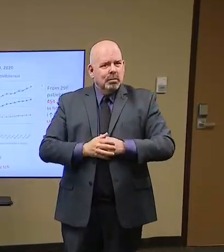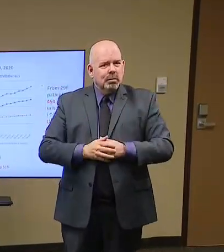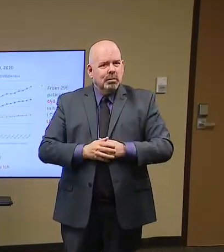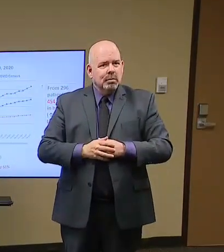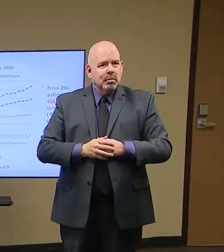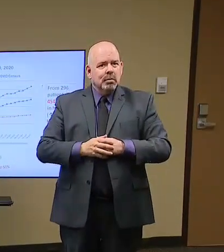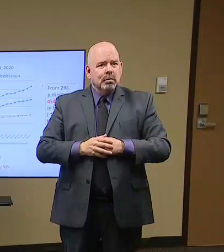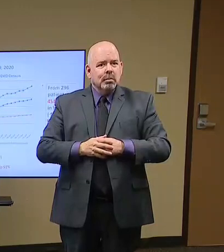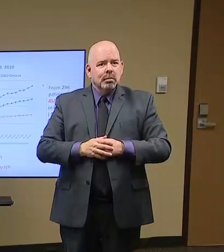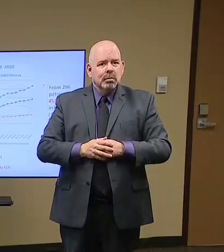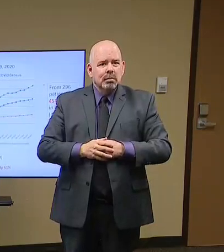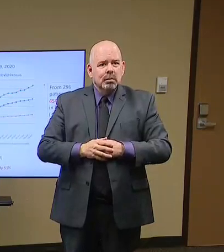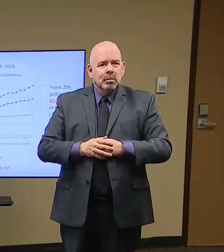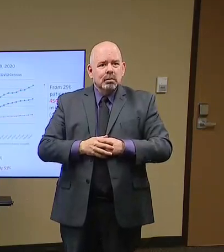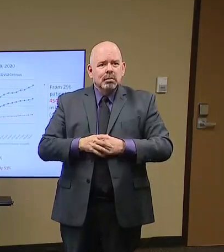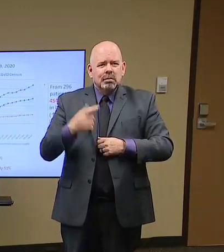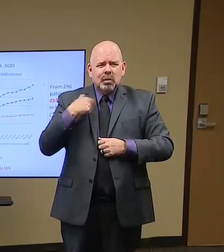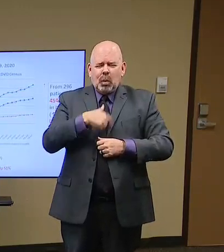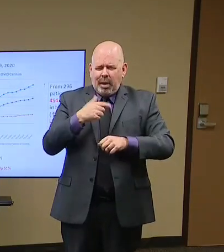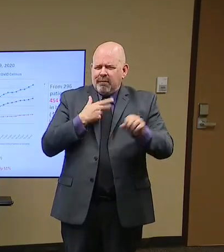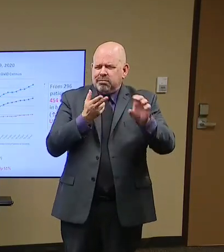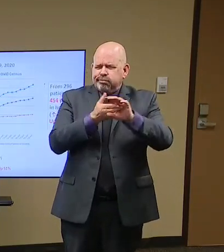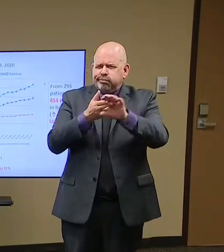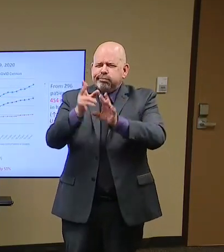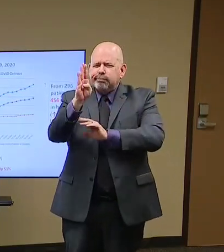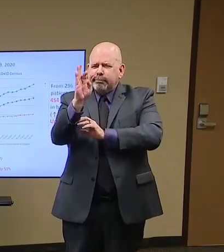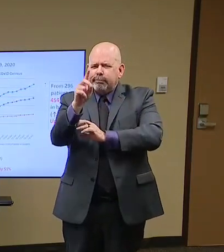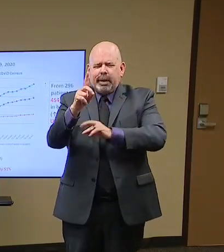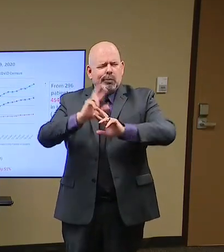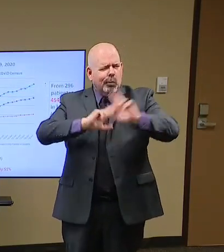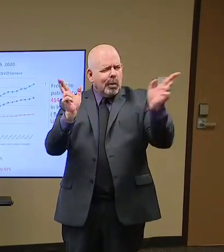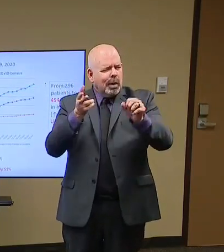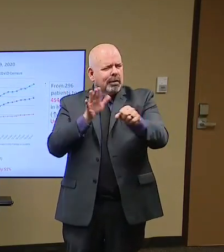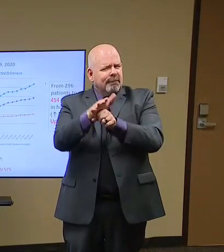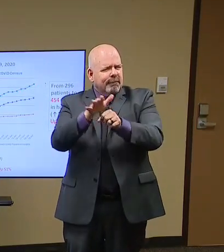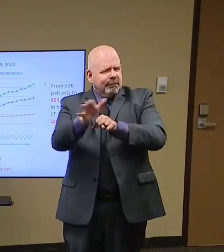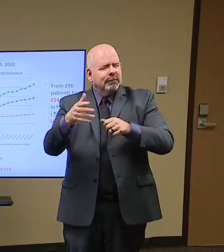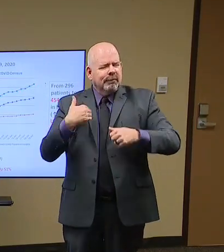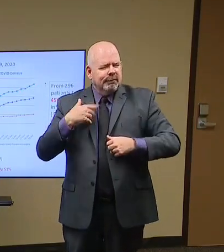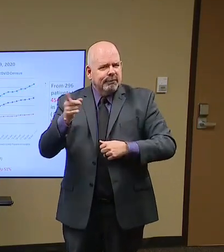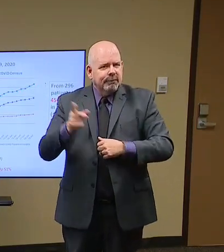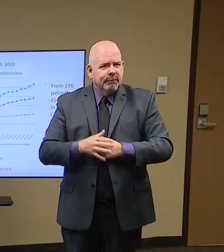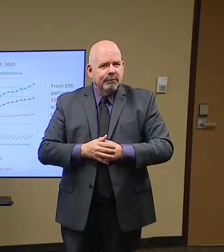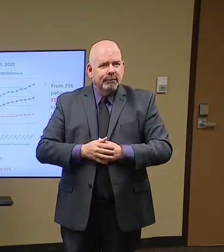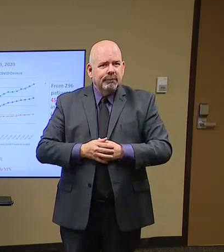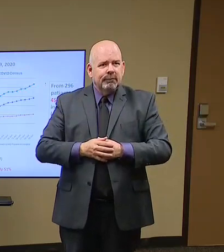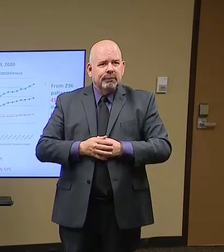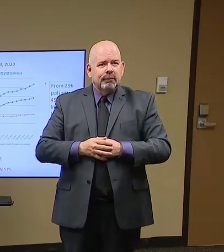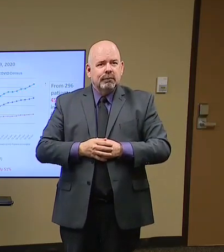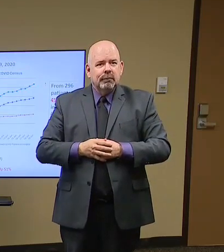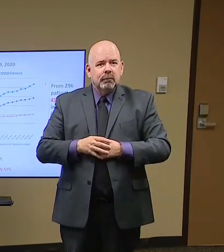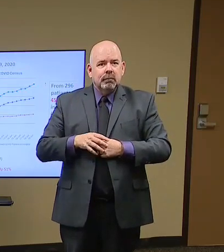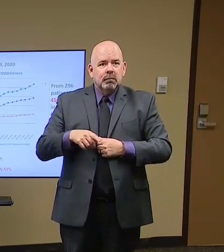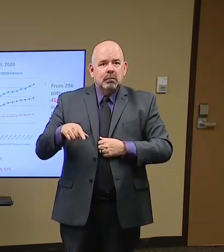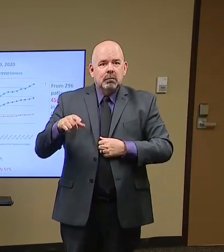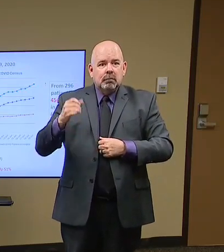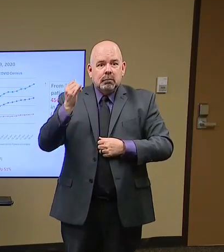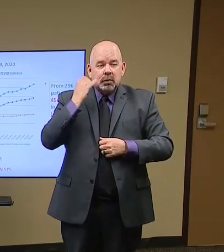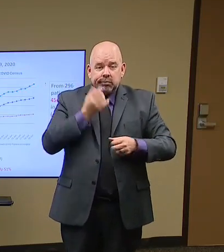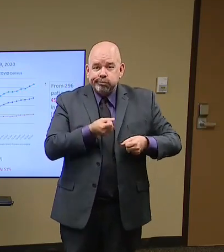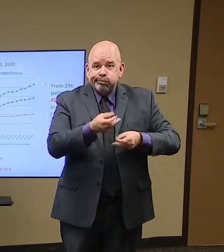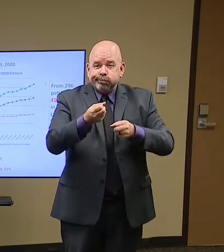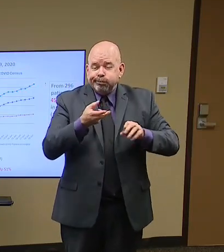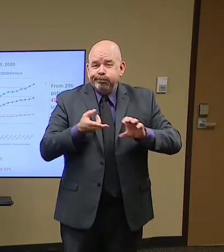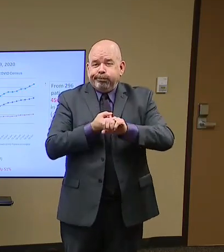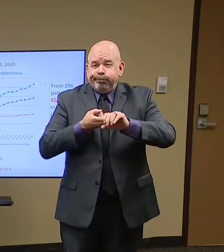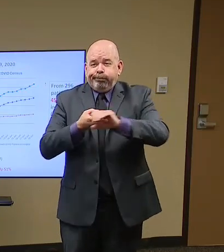and our hospital bed capacity is diminishing. We're getting more and more people in those things, right? And so what